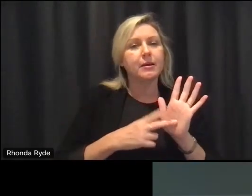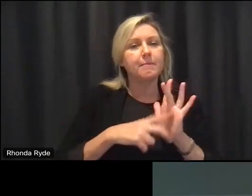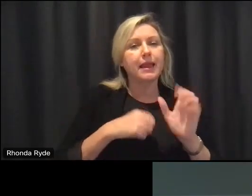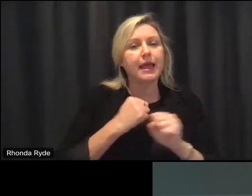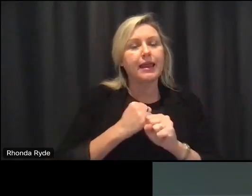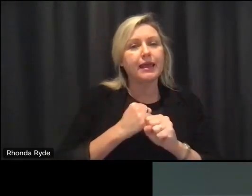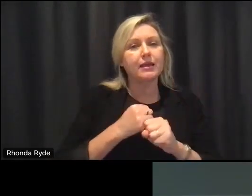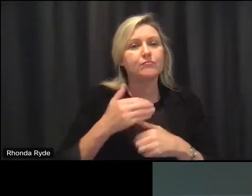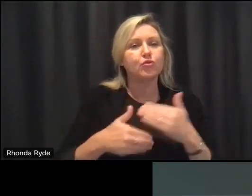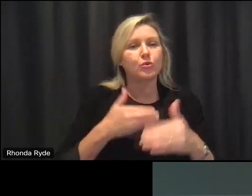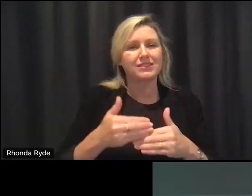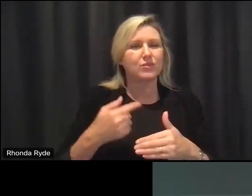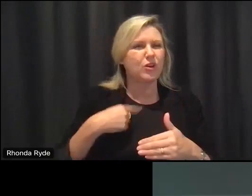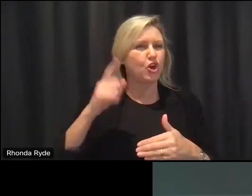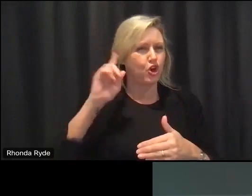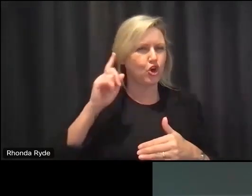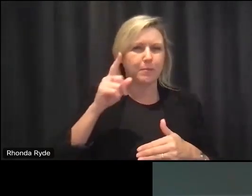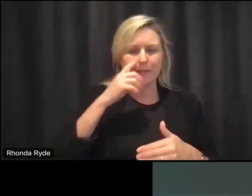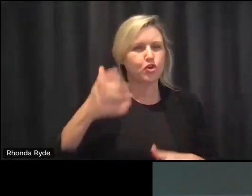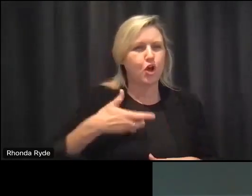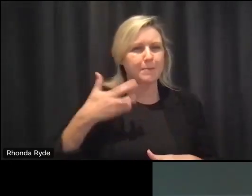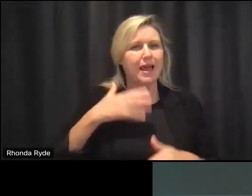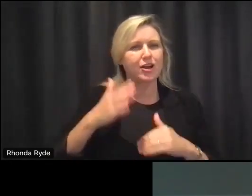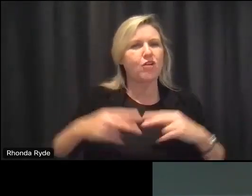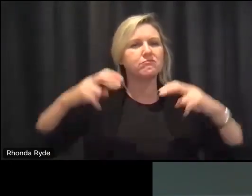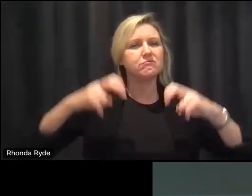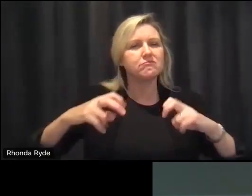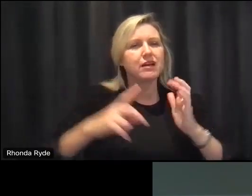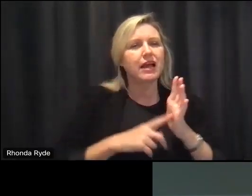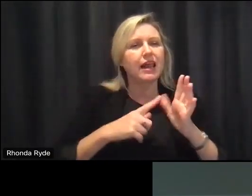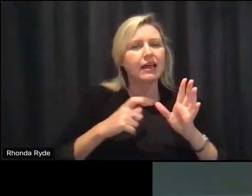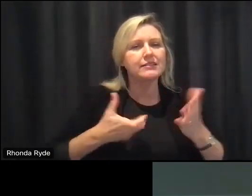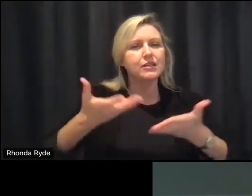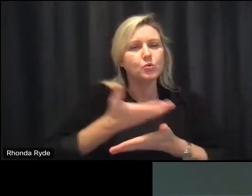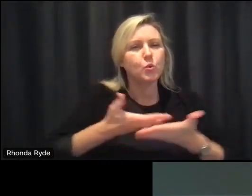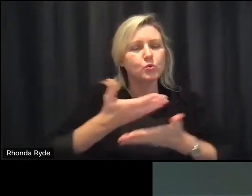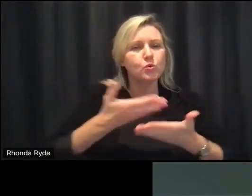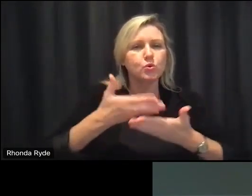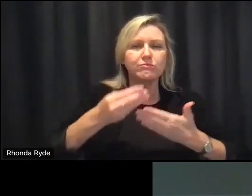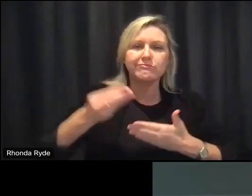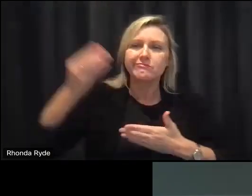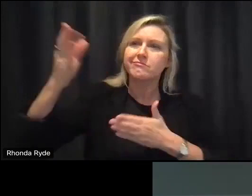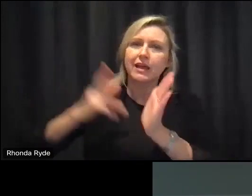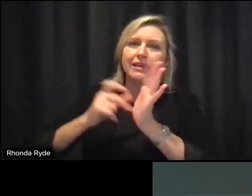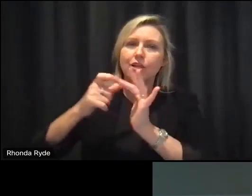we've heard very many things about that over the years but especially sort of right now um to make sure that like uh